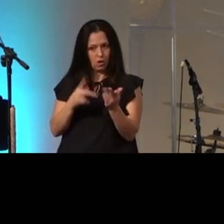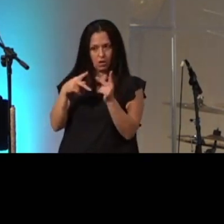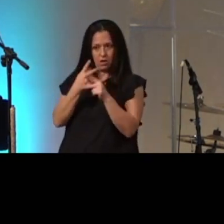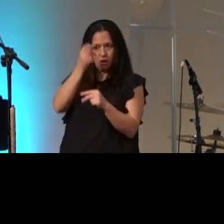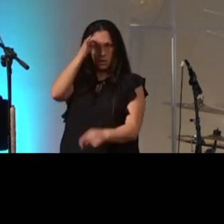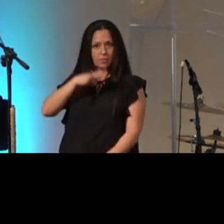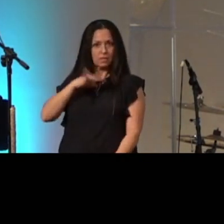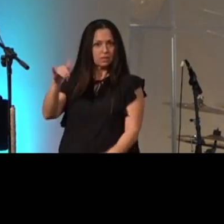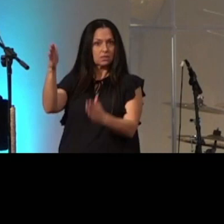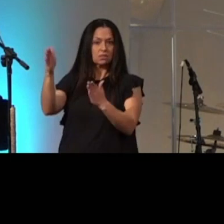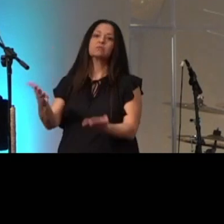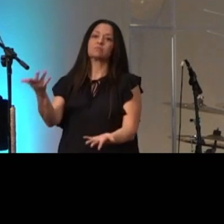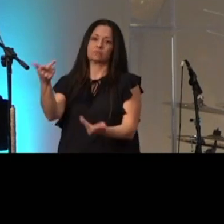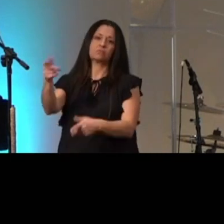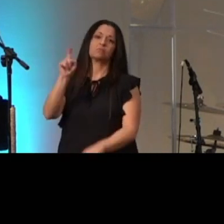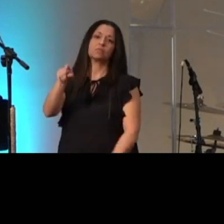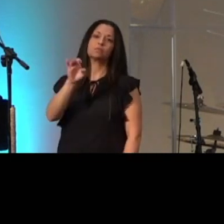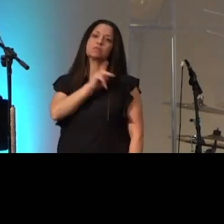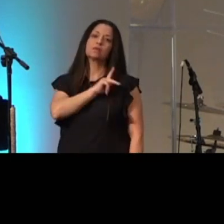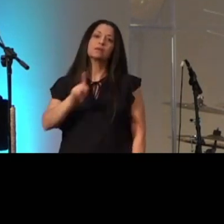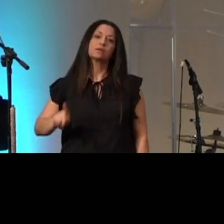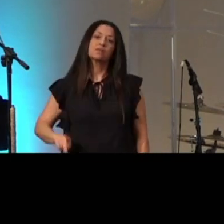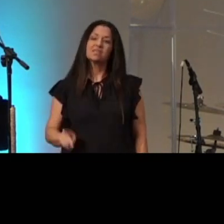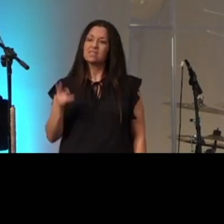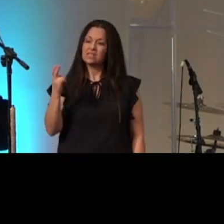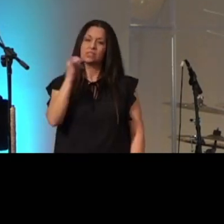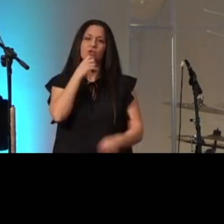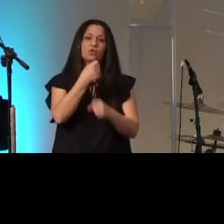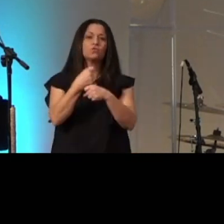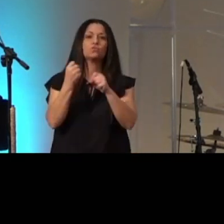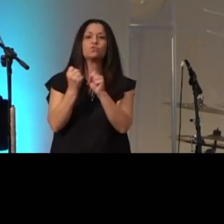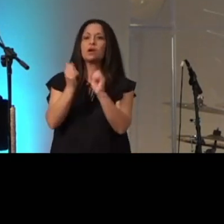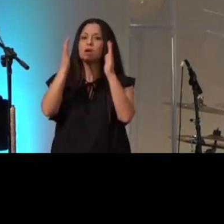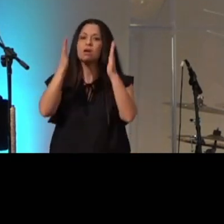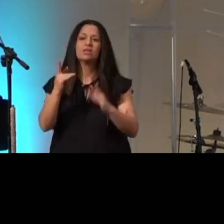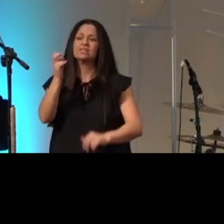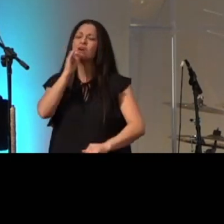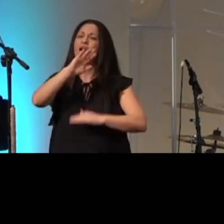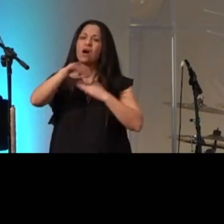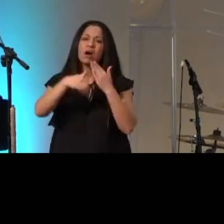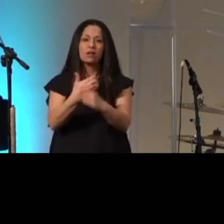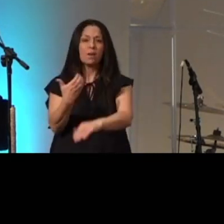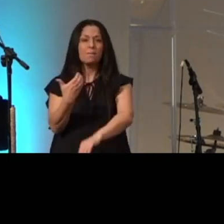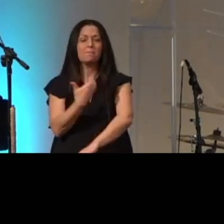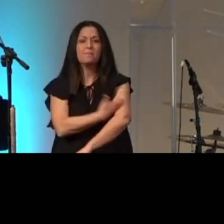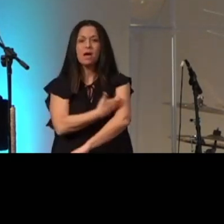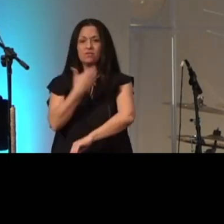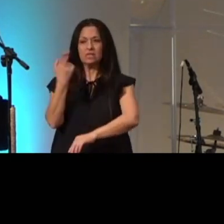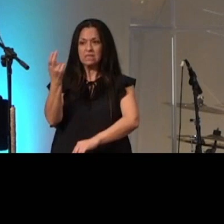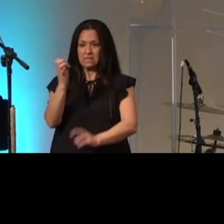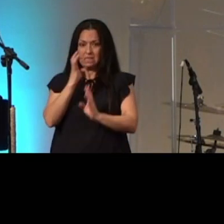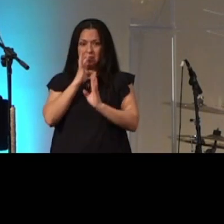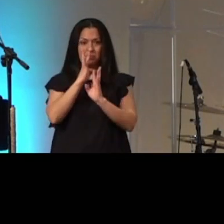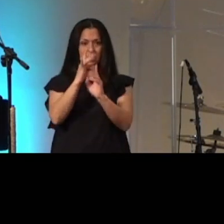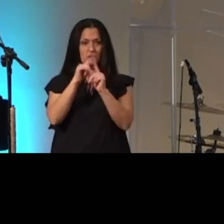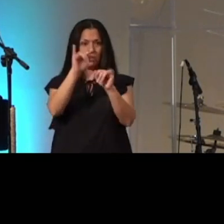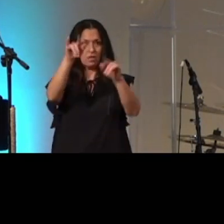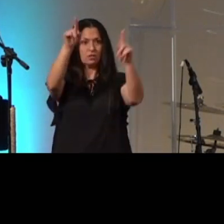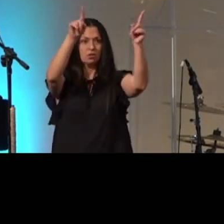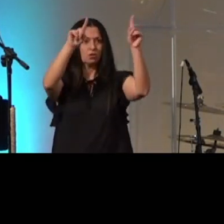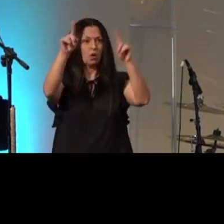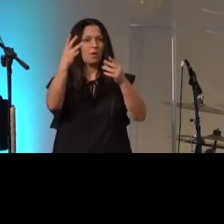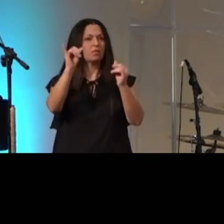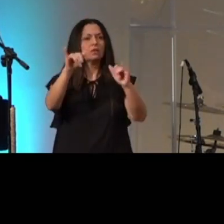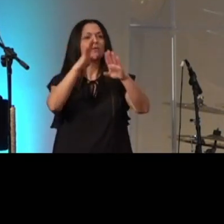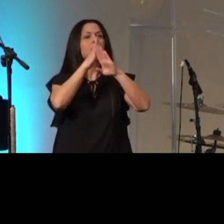this well he's a king he's creator he is all powerful he speaks to the storm and it